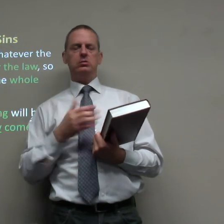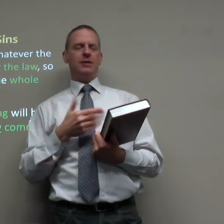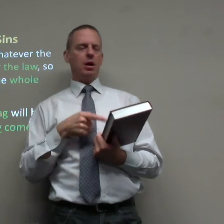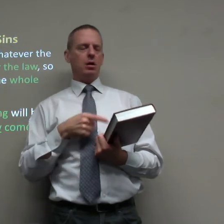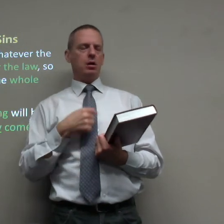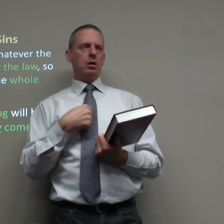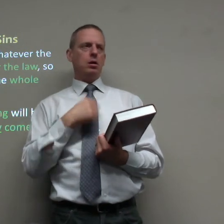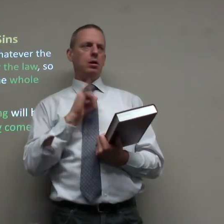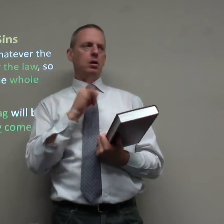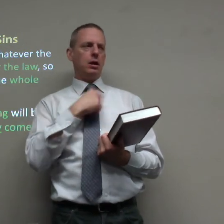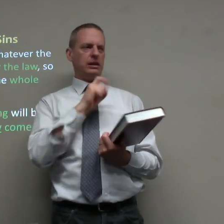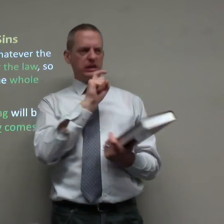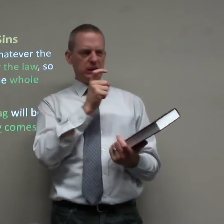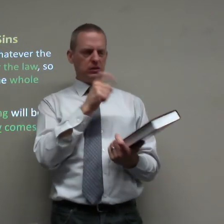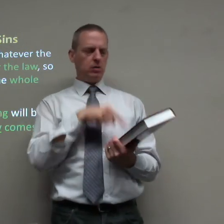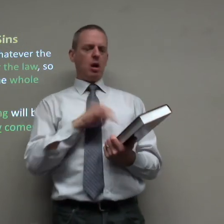We must use the word for myself or sin.